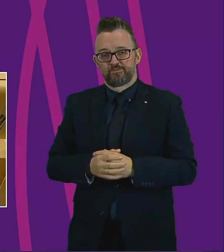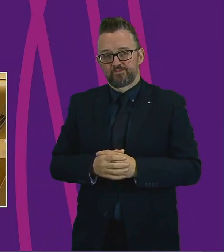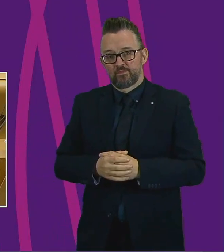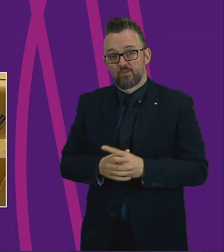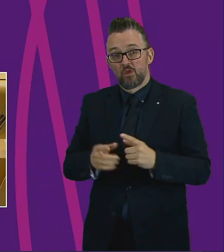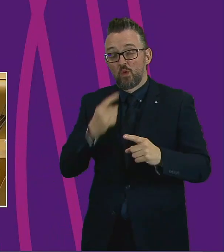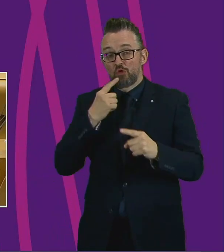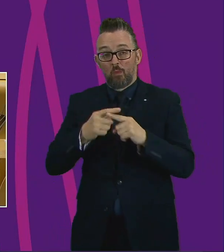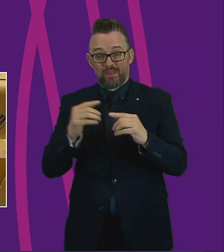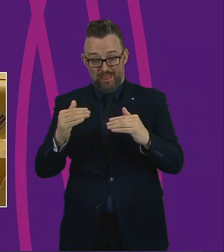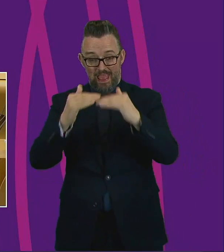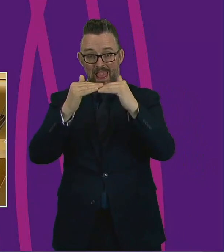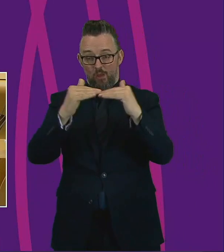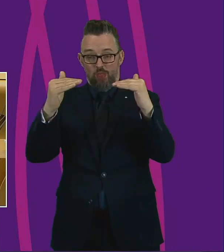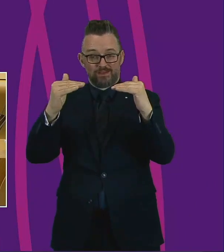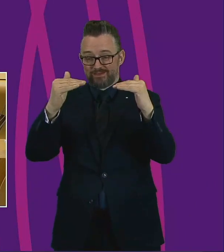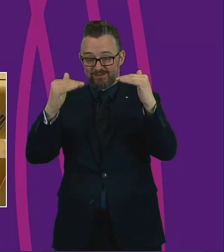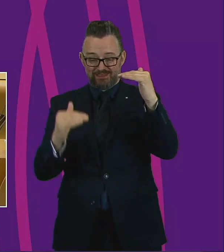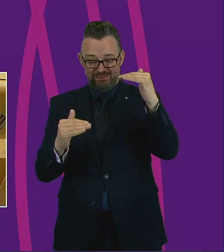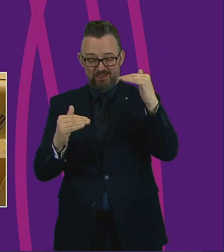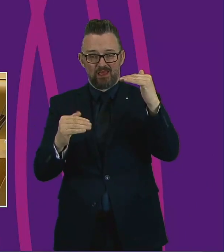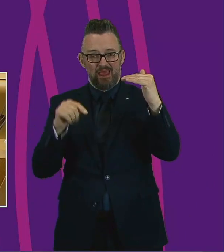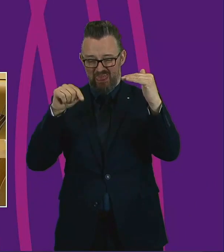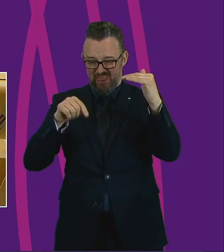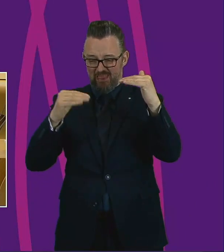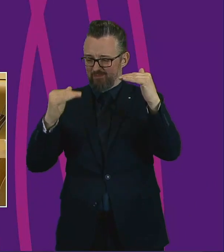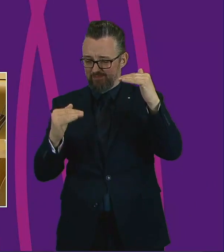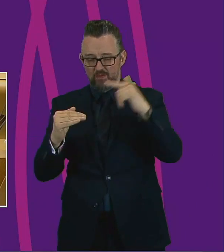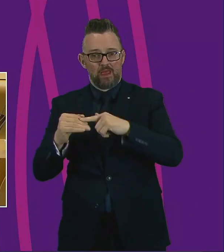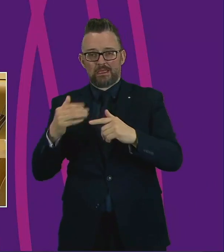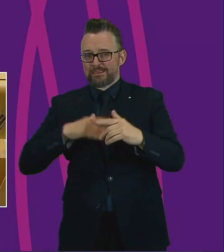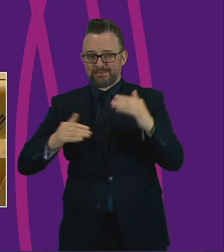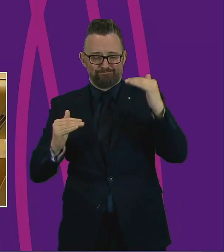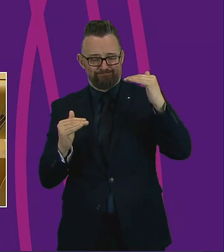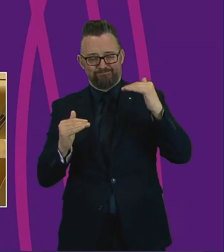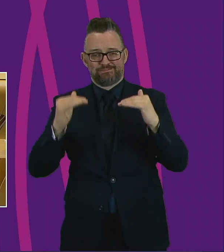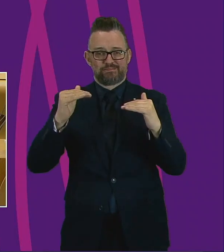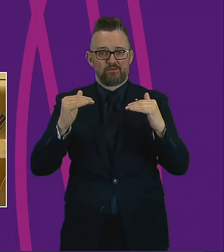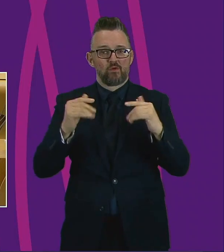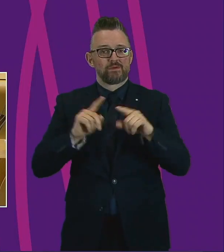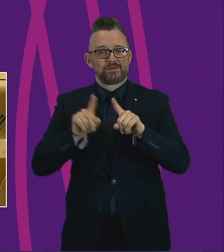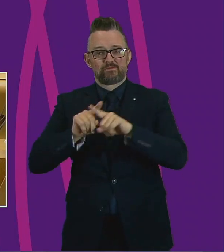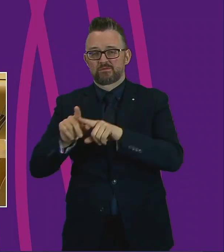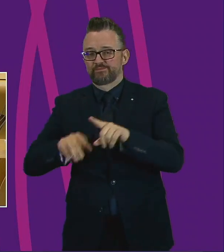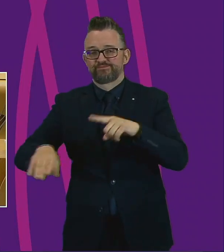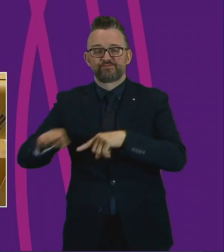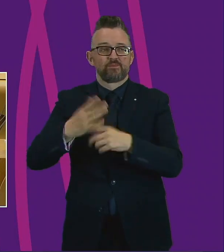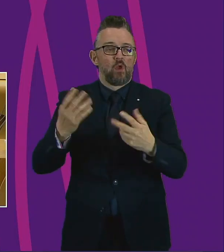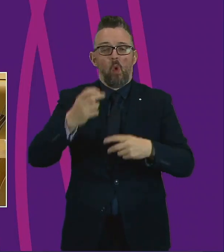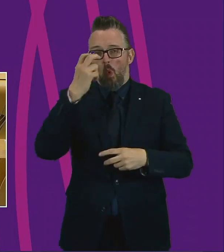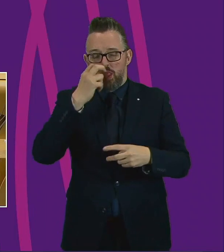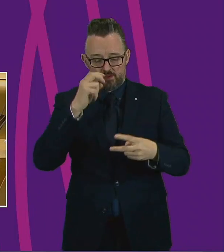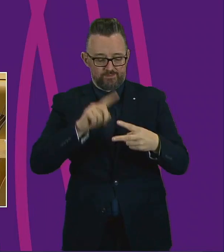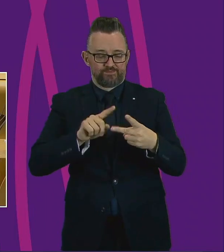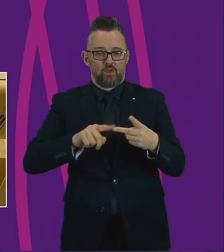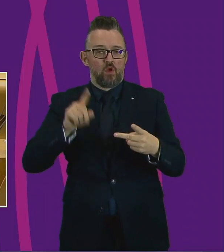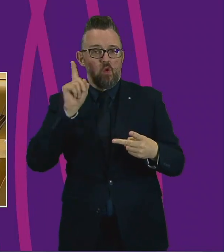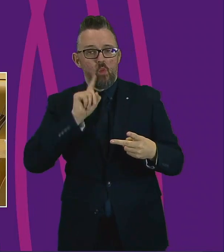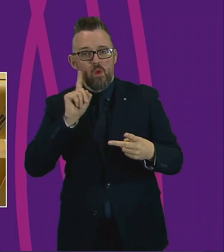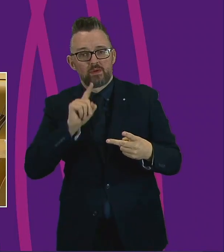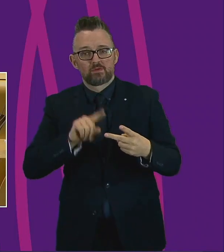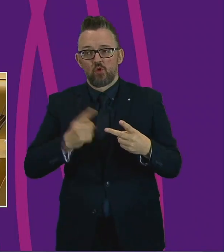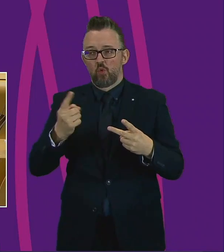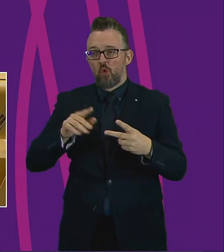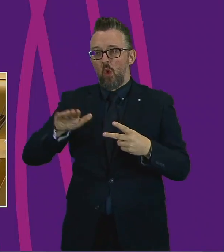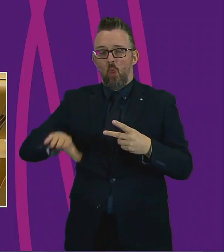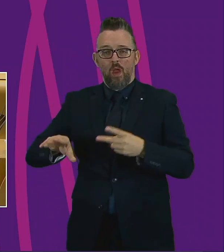inequalities that scar too many of our communities. The impact of the pandemic on older people, on women, on people from low-income